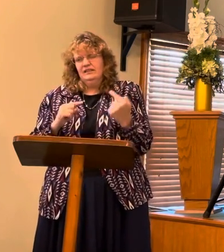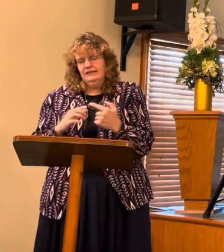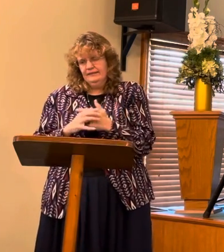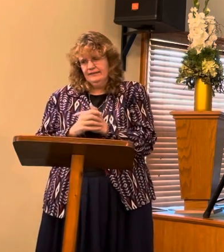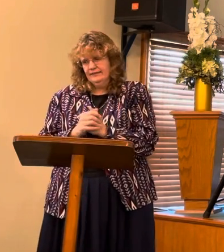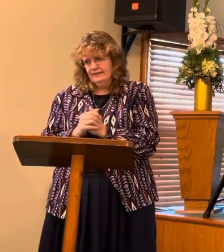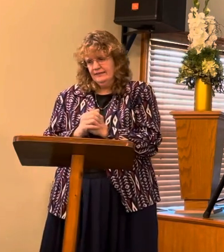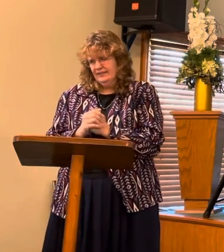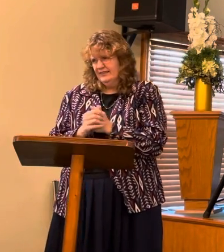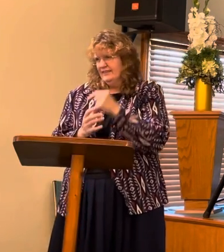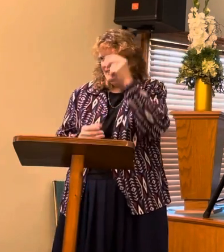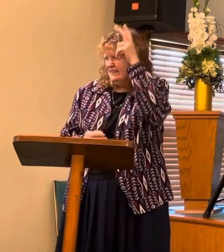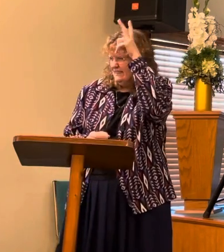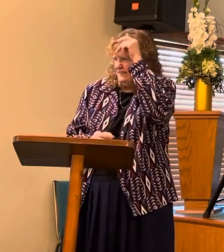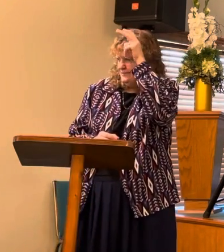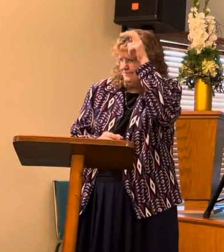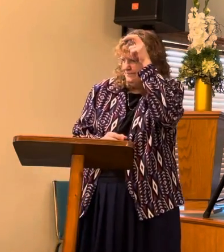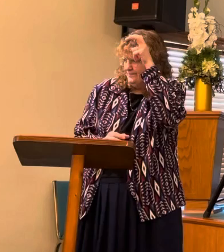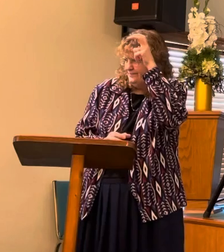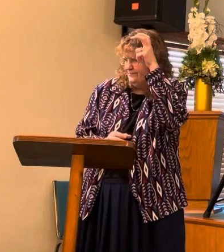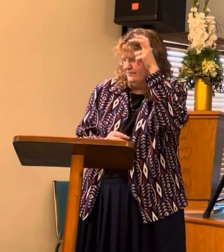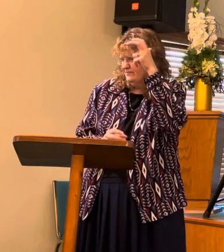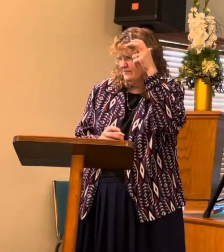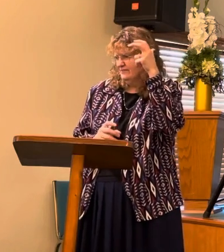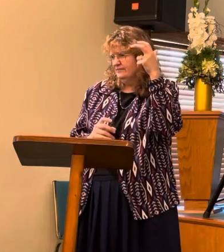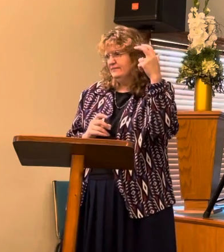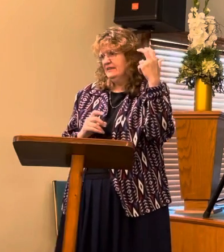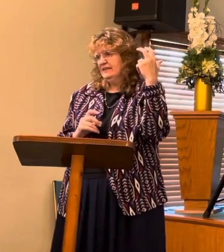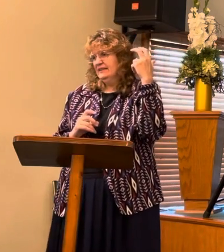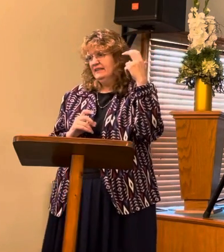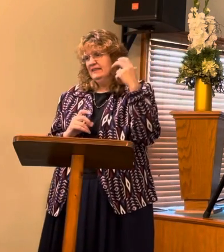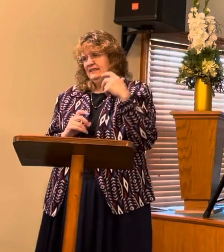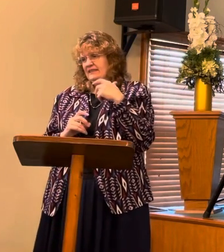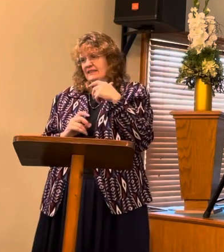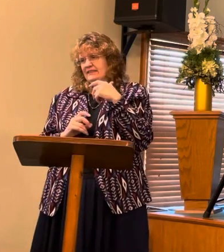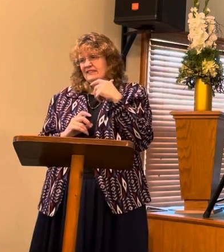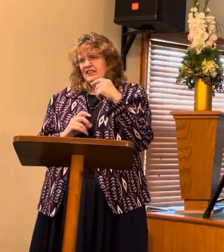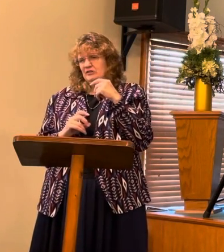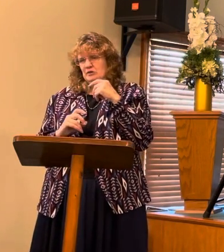Satan snares we must evade,